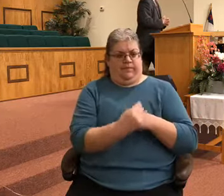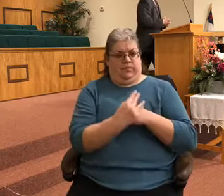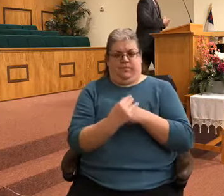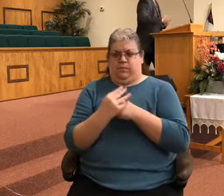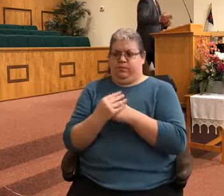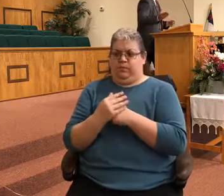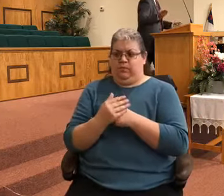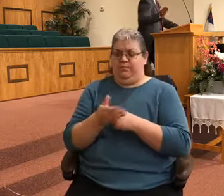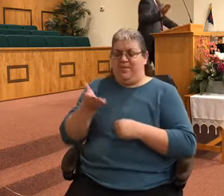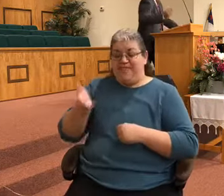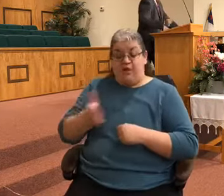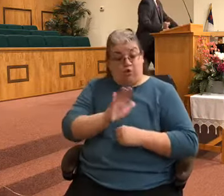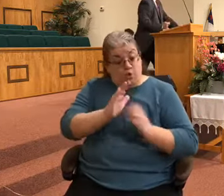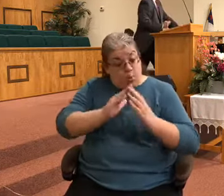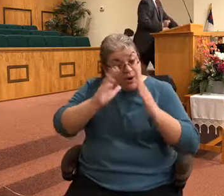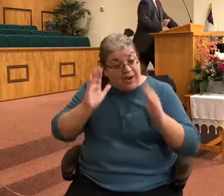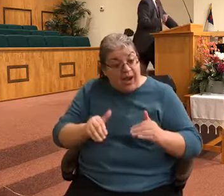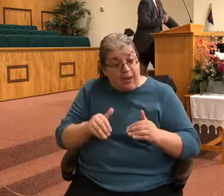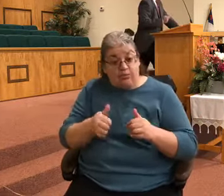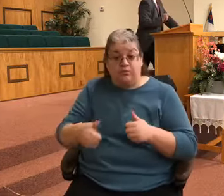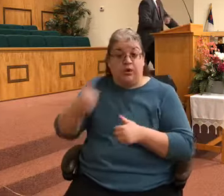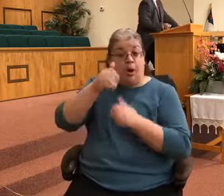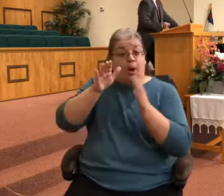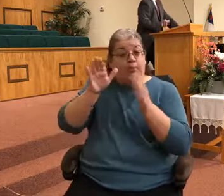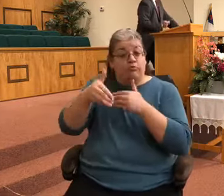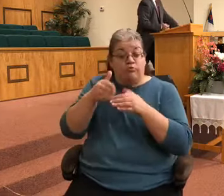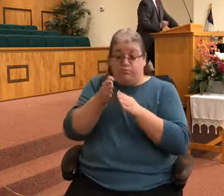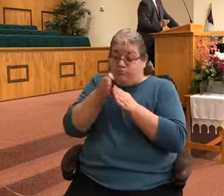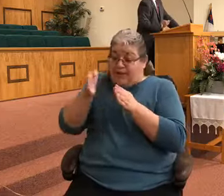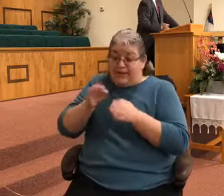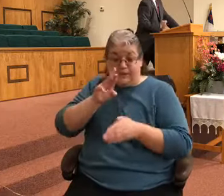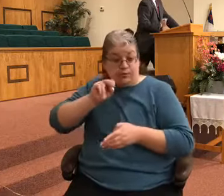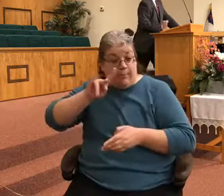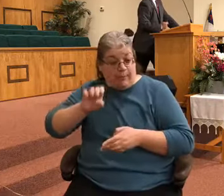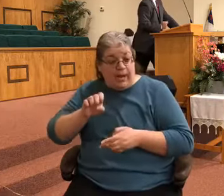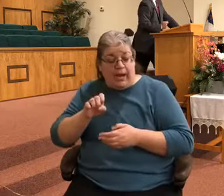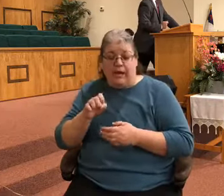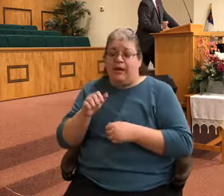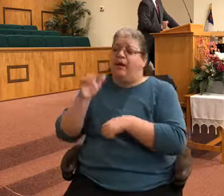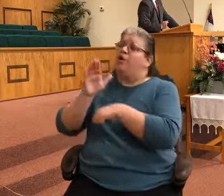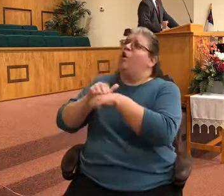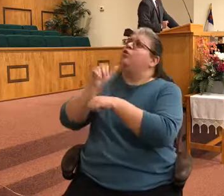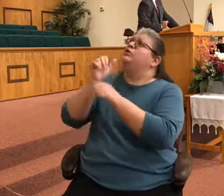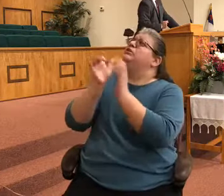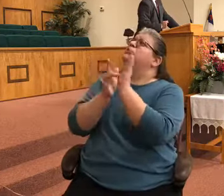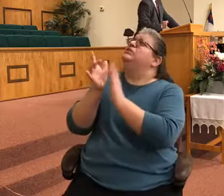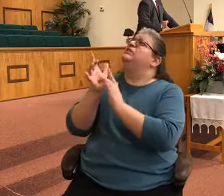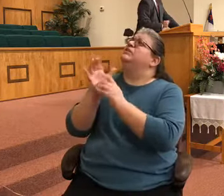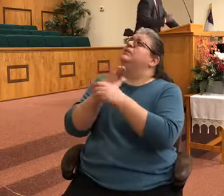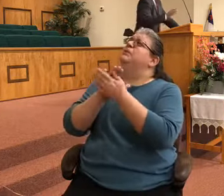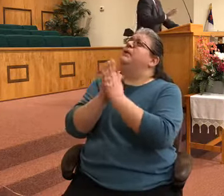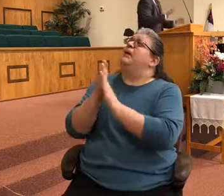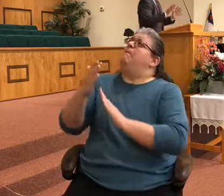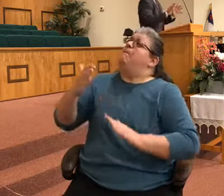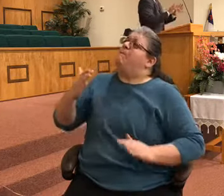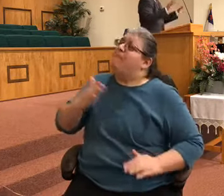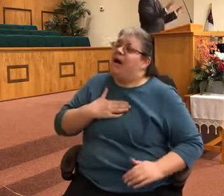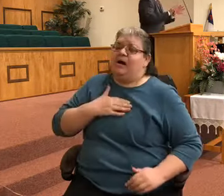right next to Mike where I called upon Jesus to be my personal Savior. And all I tell you, I know I didn't